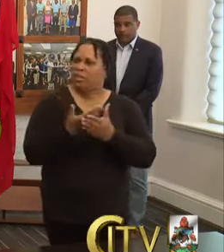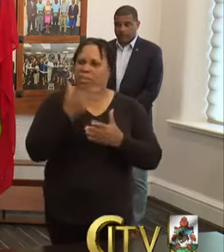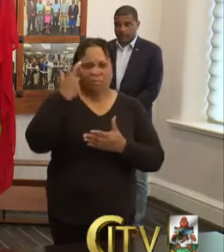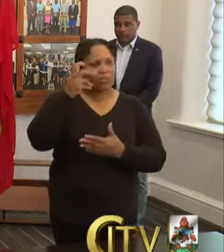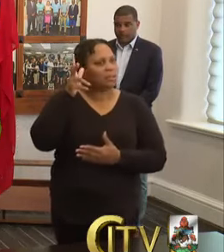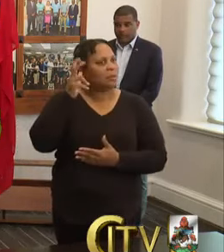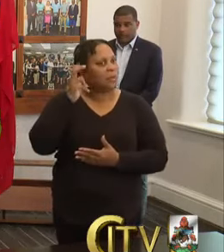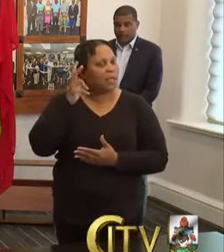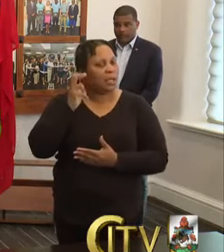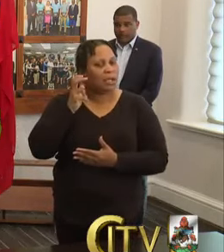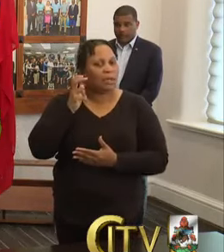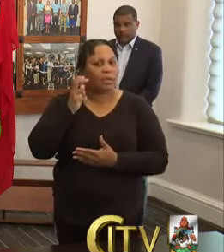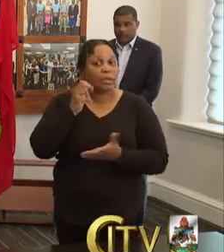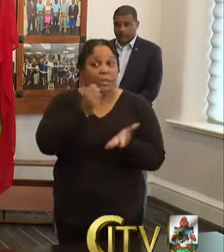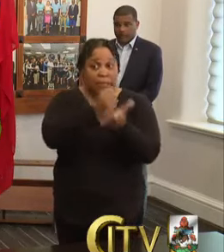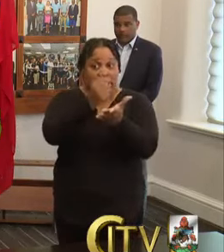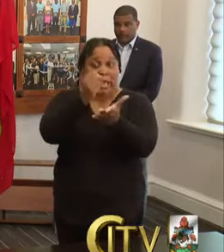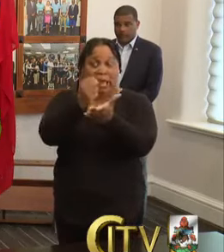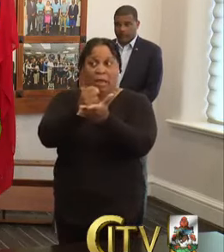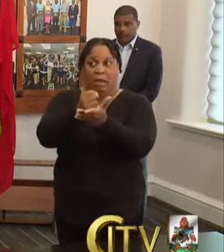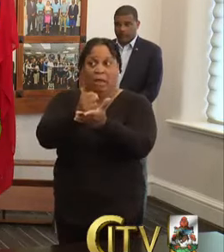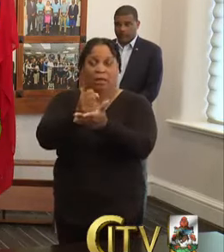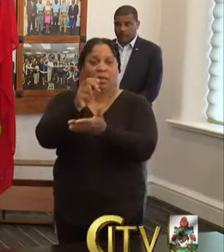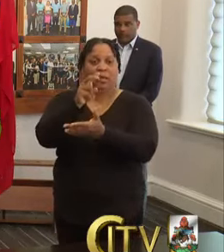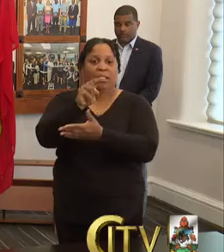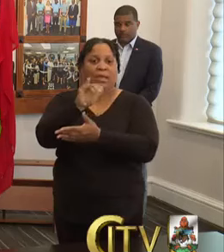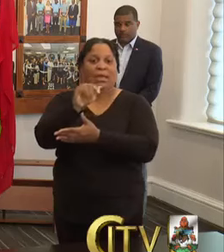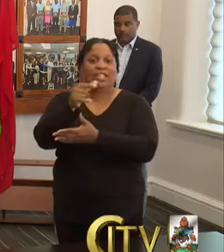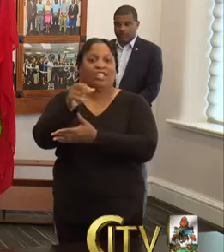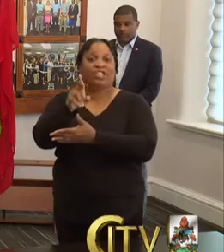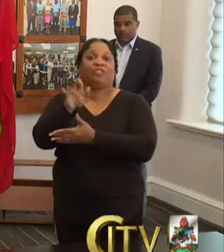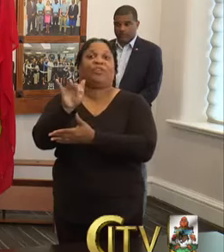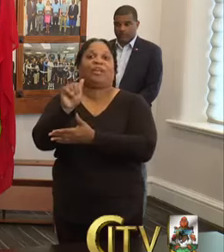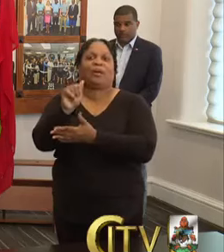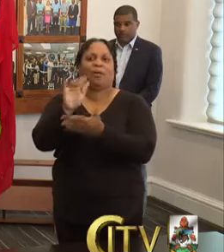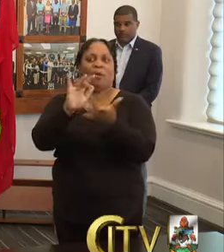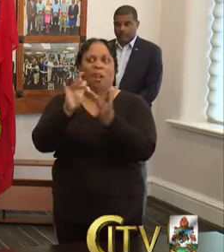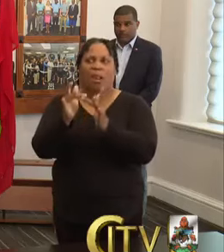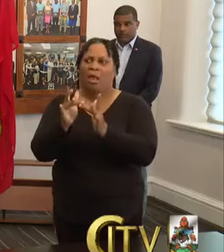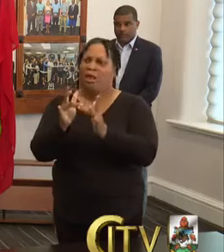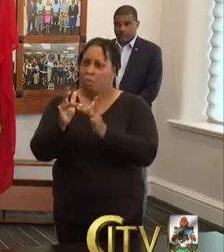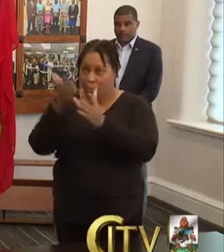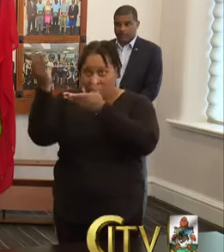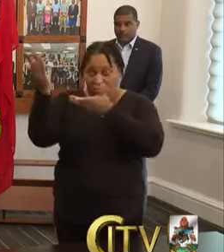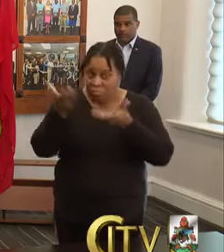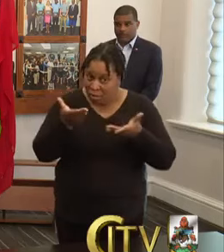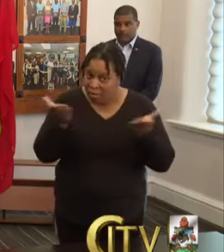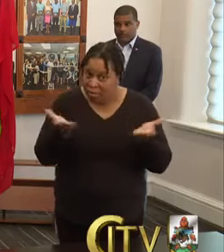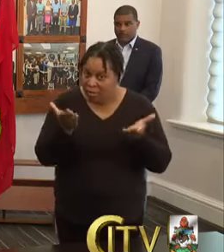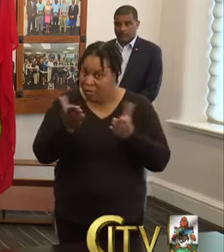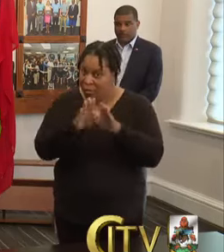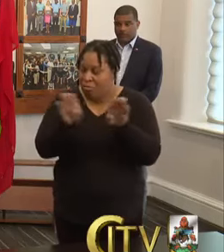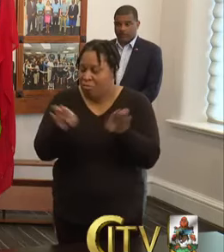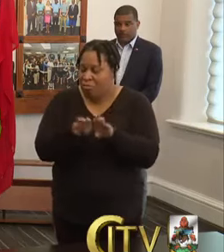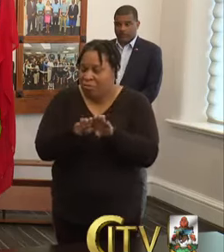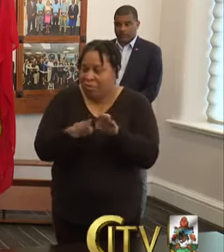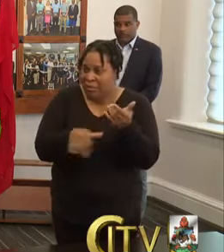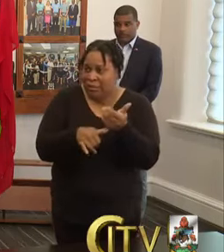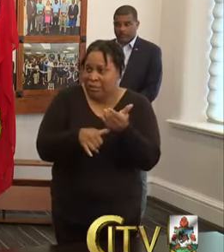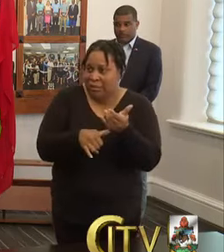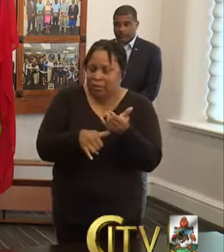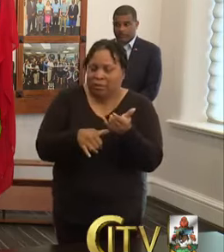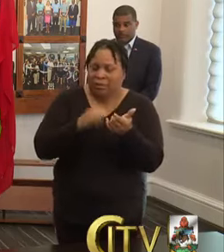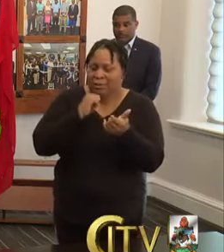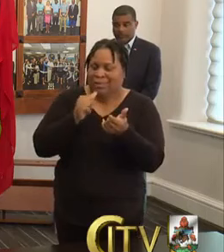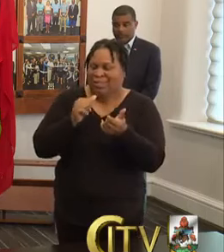she's doing, helping out, uh, to Nigeria online. Are we bringing her hair to Bermuda to assist? Well, it's not a question of